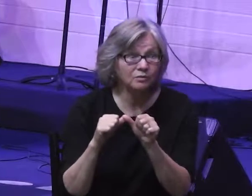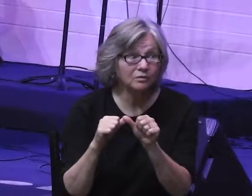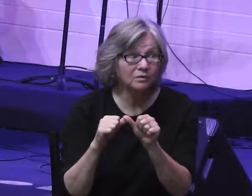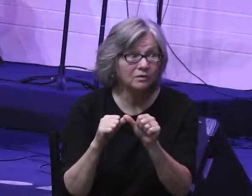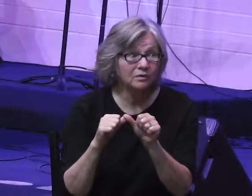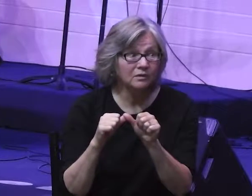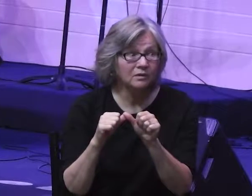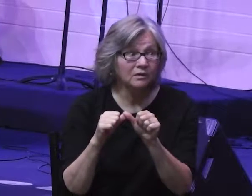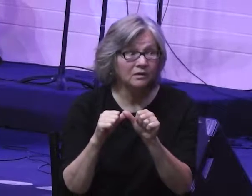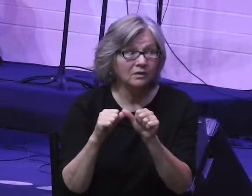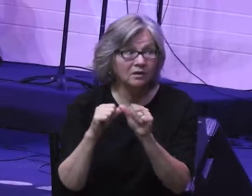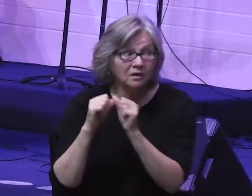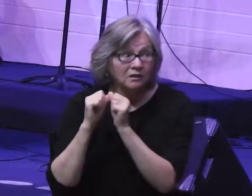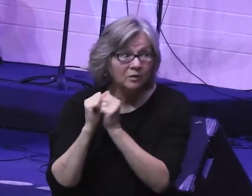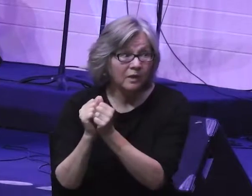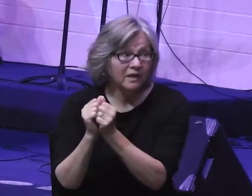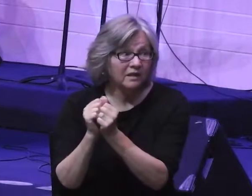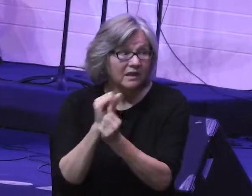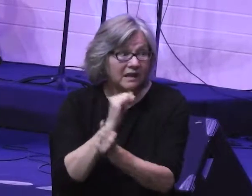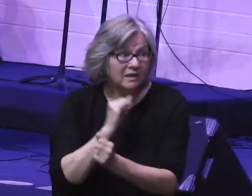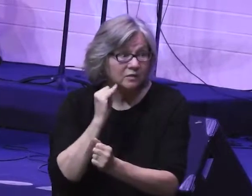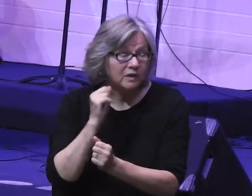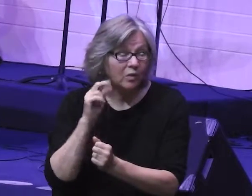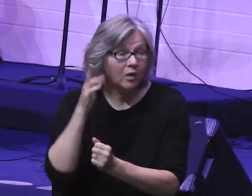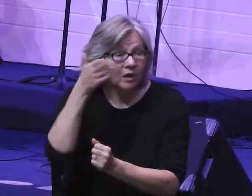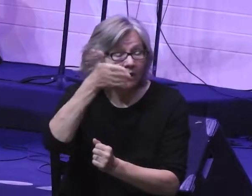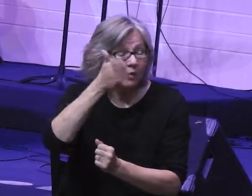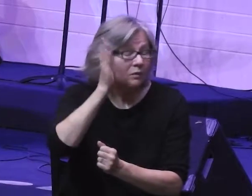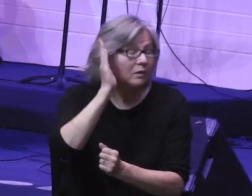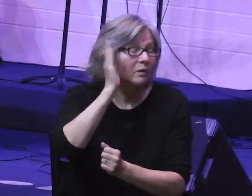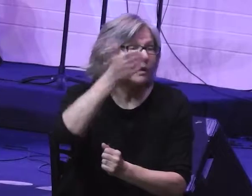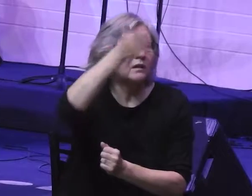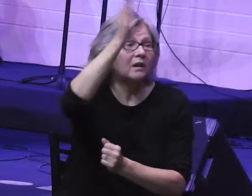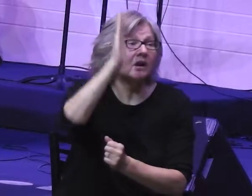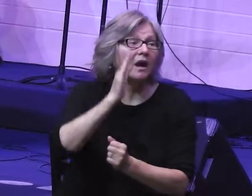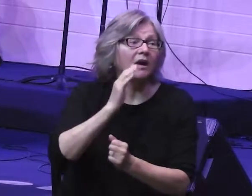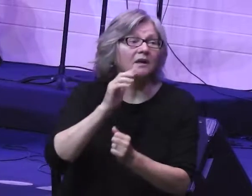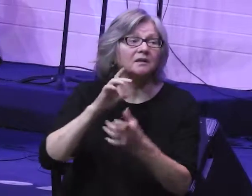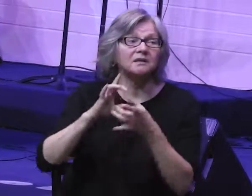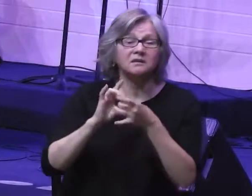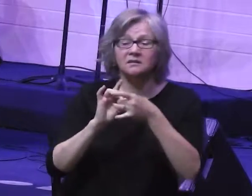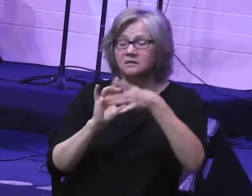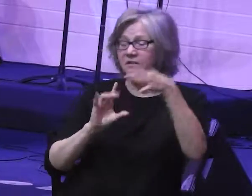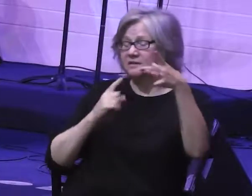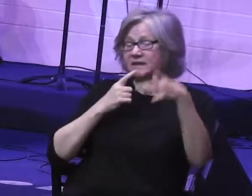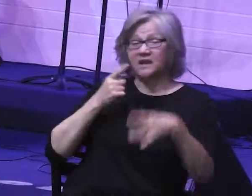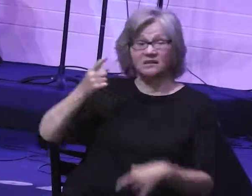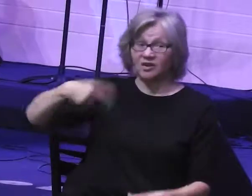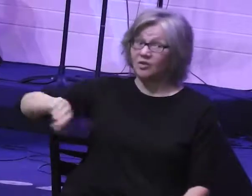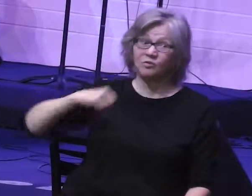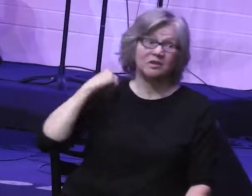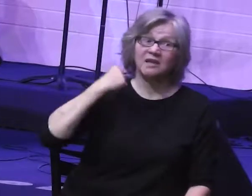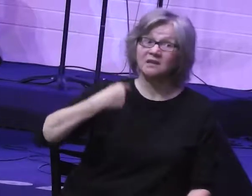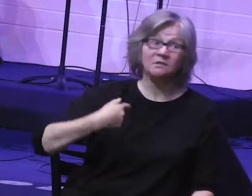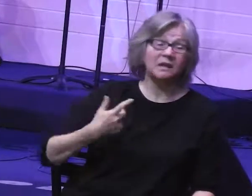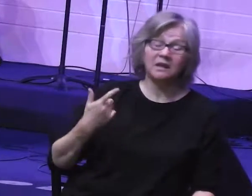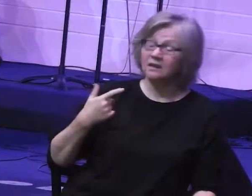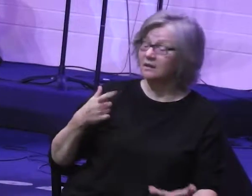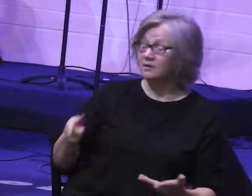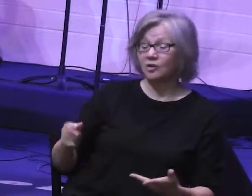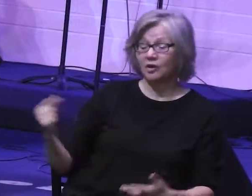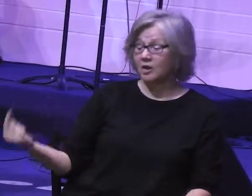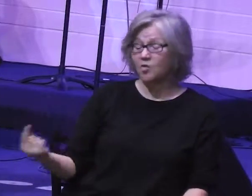continue to be going along with Israel? Or is he going to pull back? Say, you've rejected me. You're on your own.